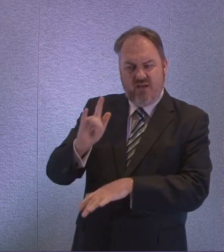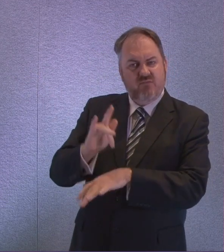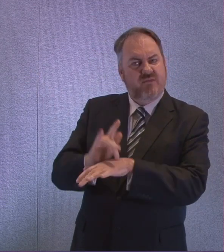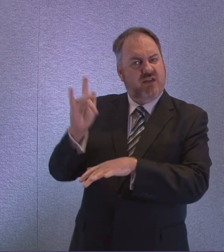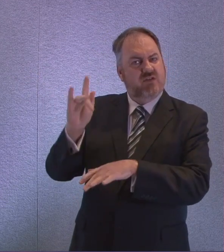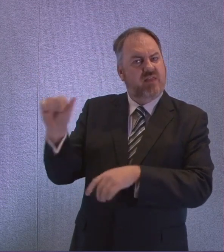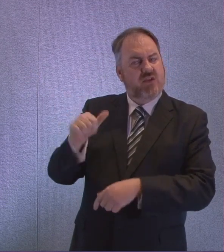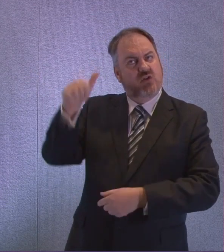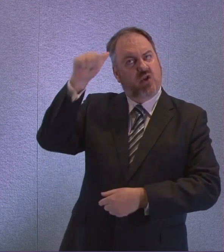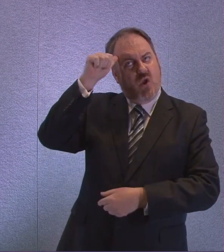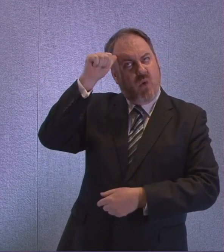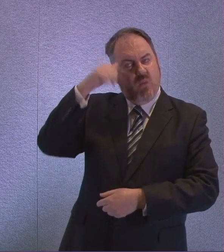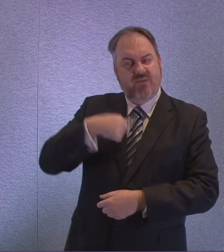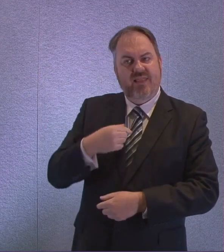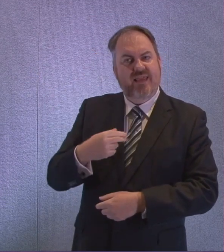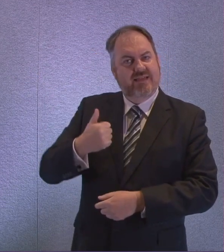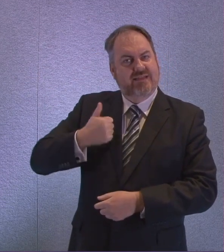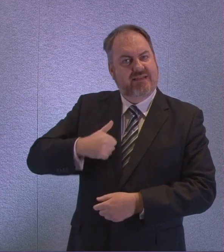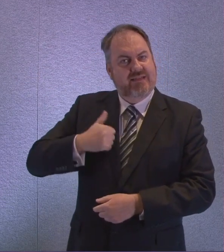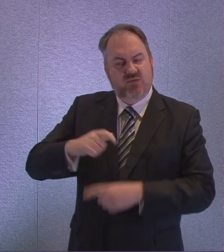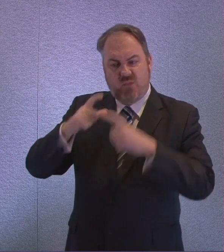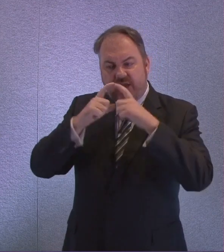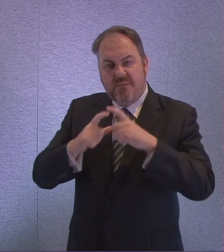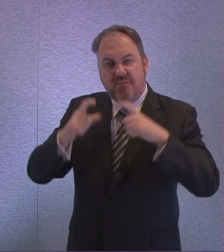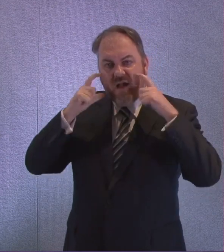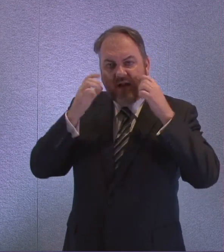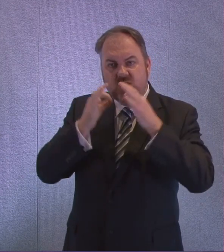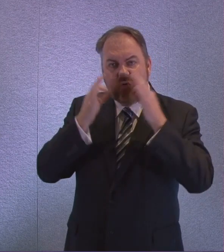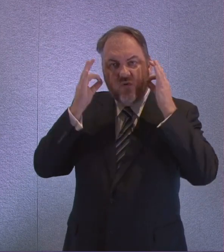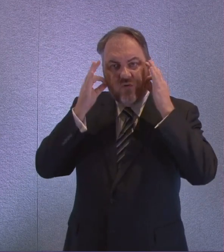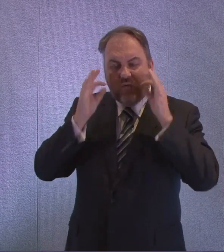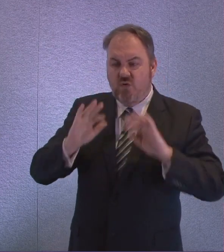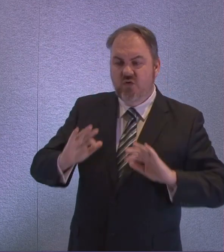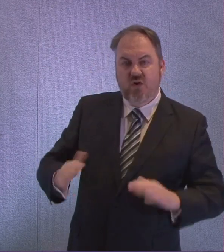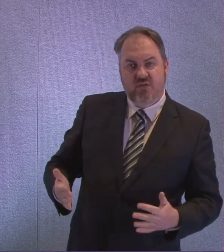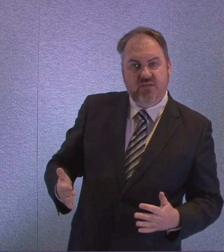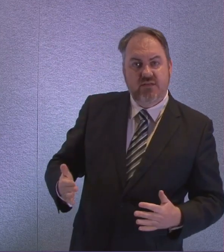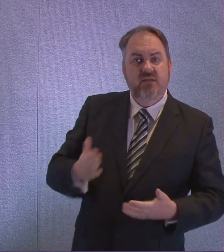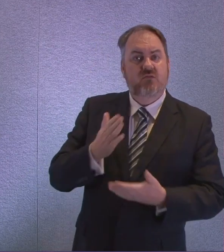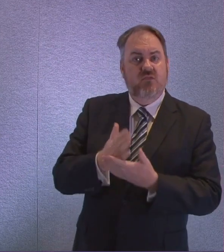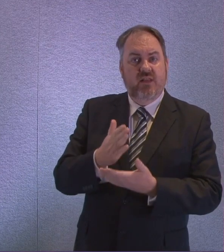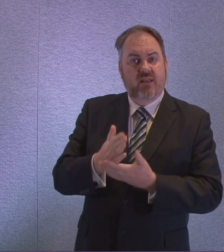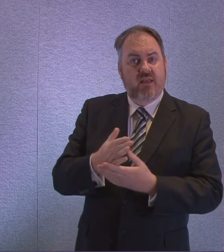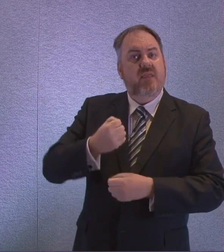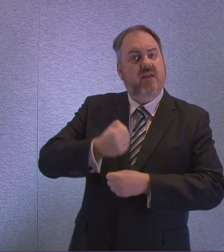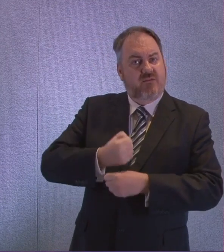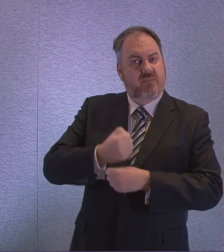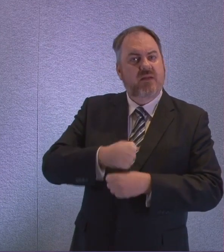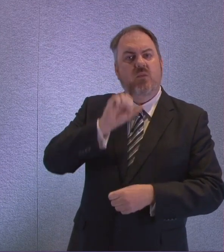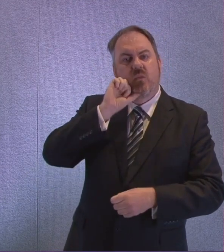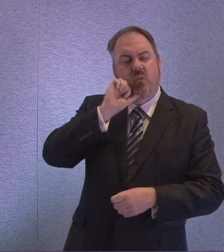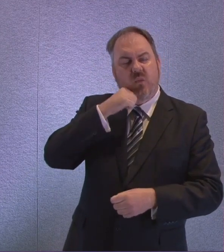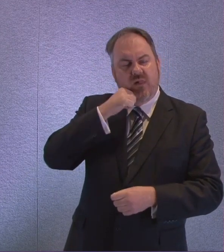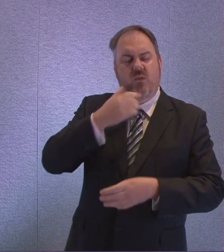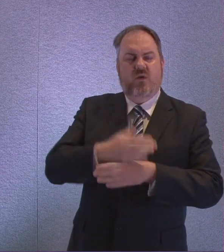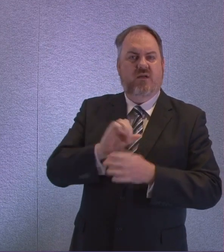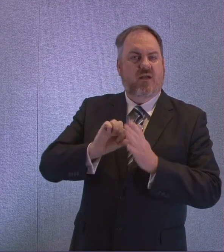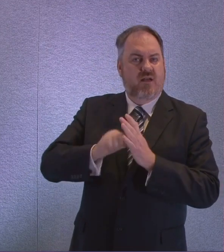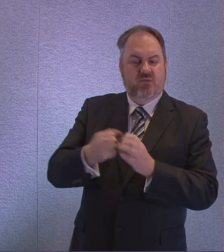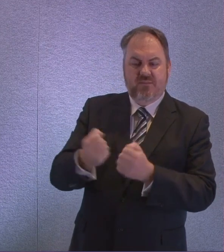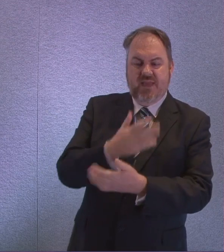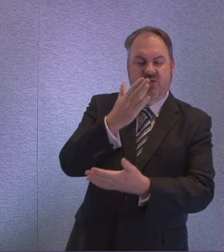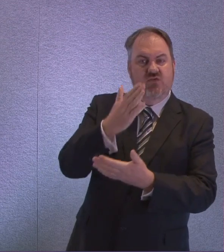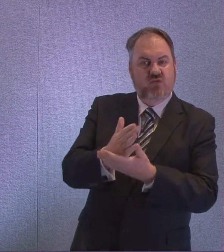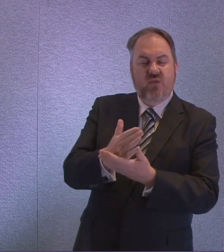guiding factor and the Scottish Government will continue to work hard to make sure adequate supplies get to the front line. On the issues of